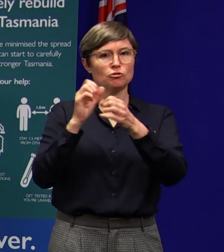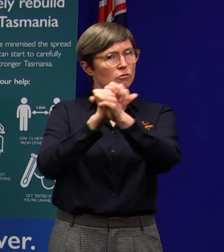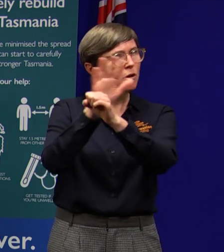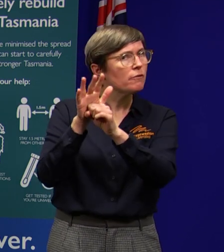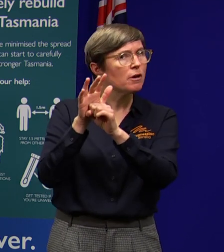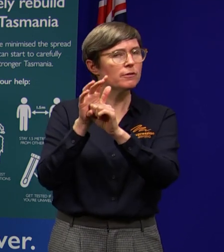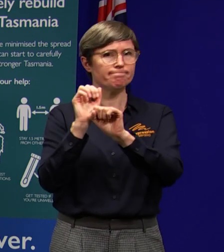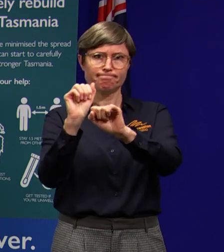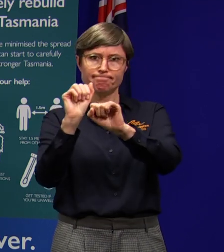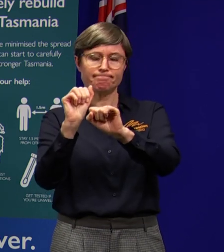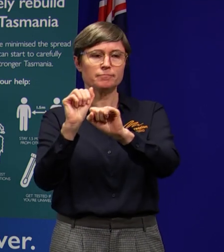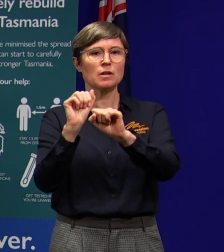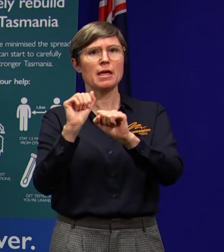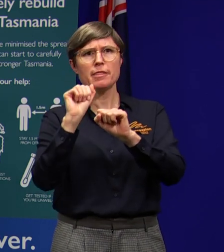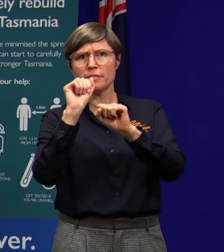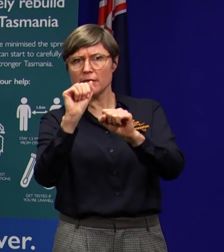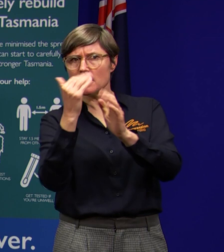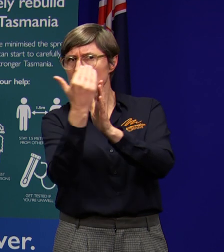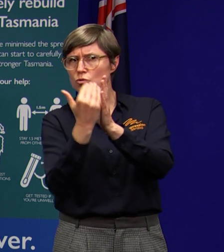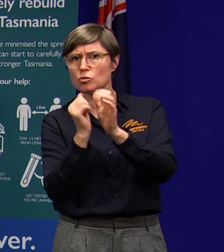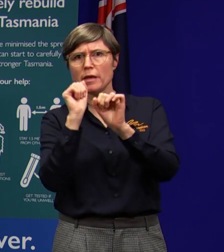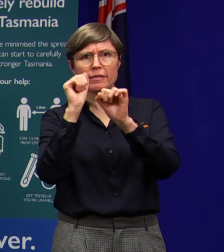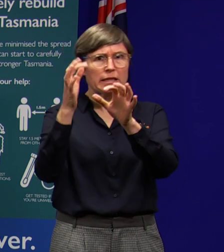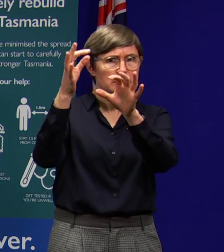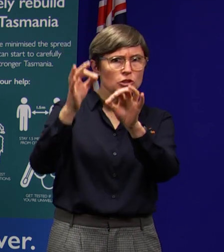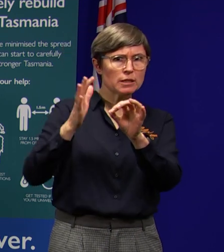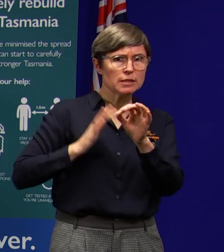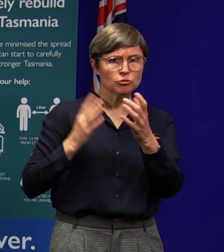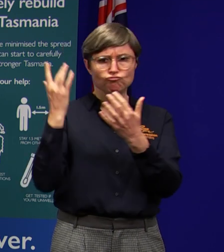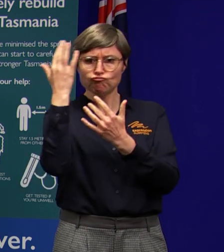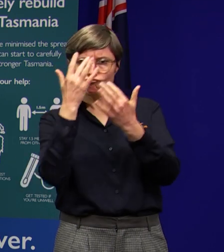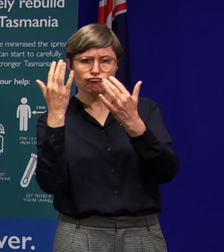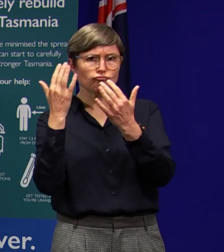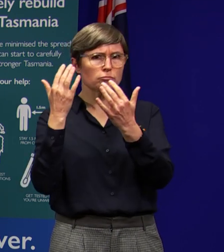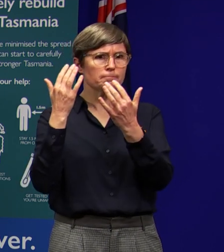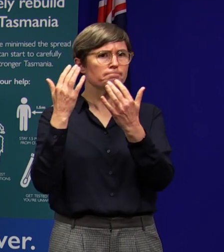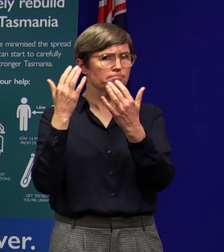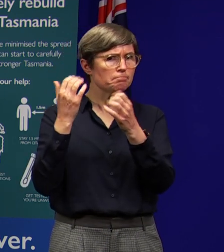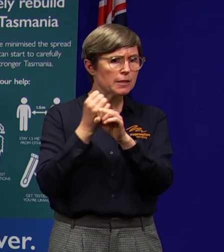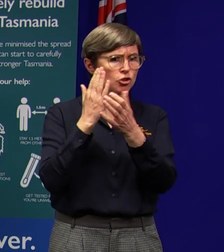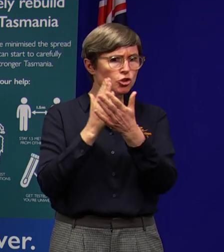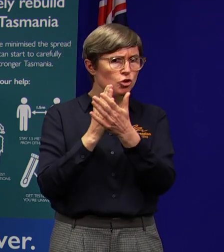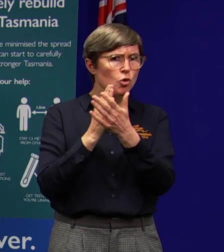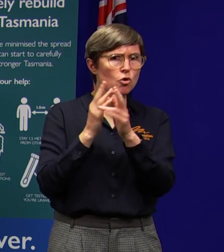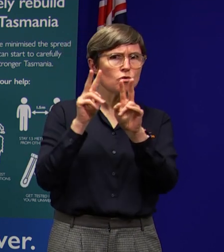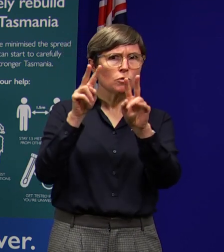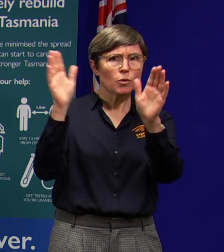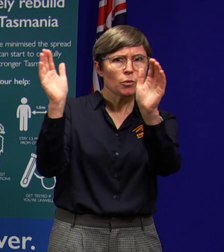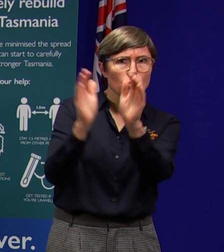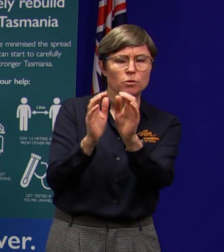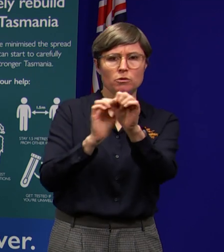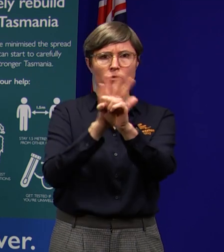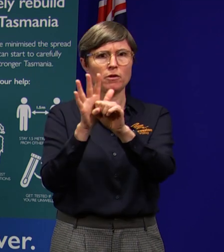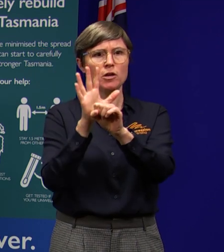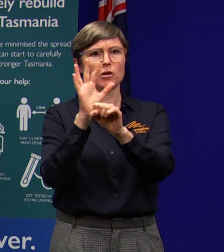that they have taken will need to be satisfied but that's going to keep New South Wales free and clear of the